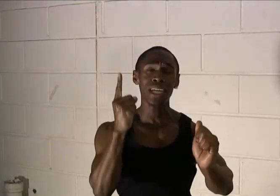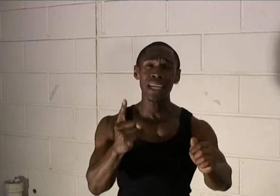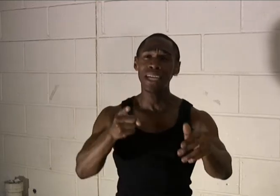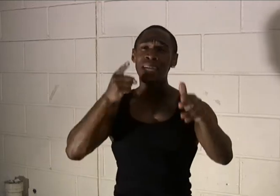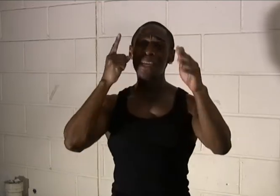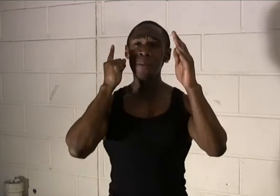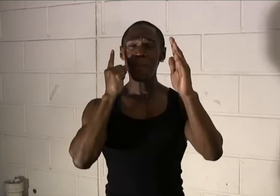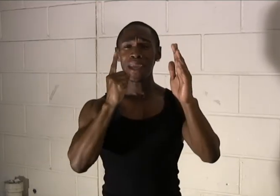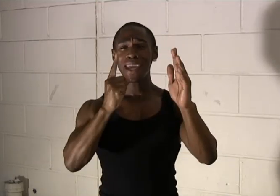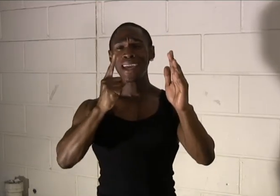peace